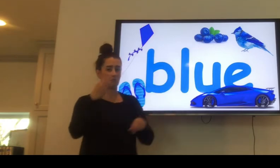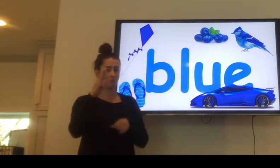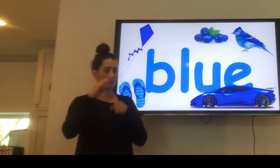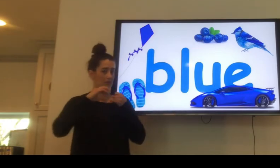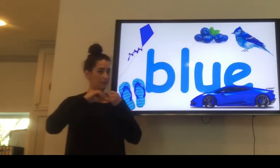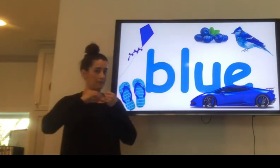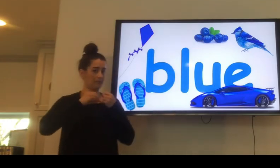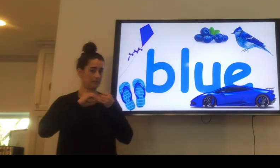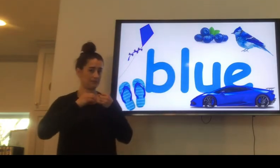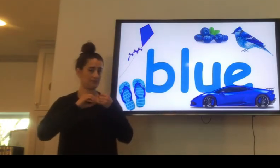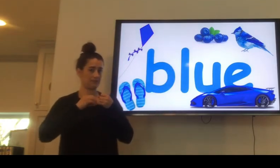Blueberries.